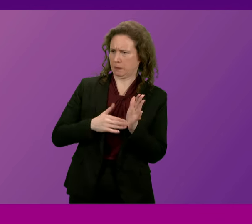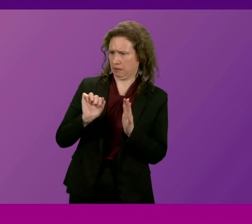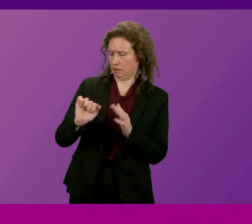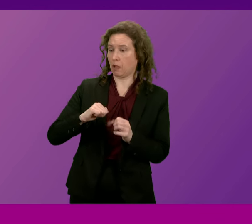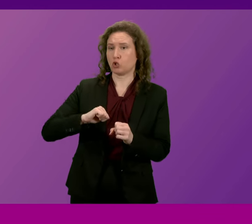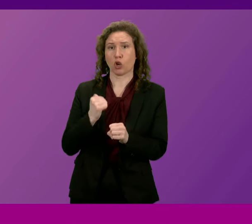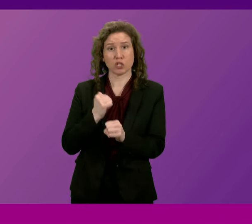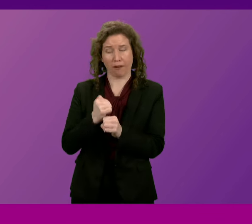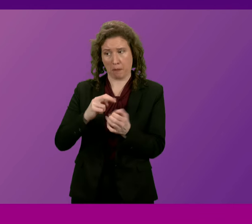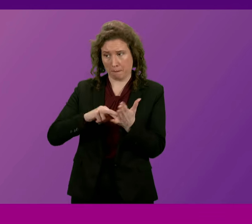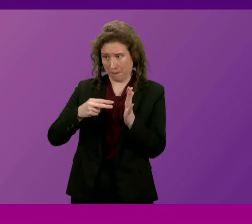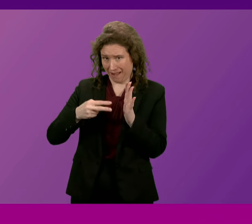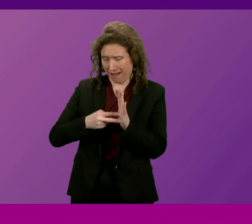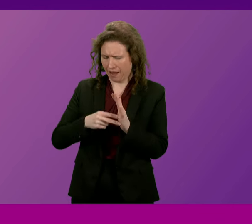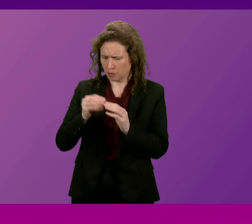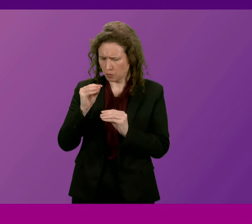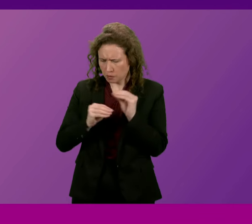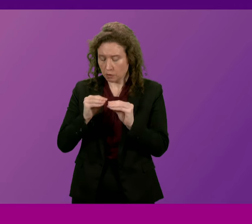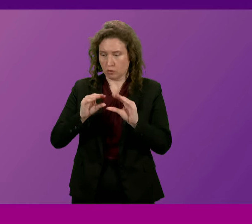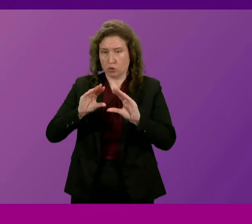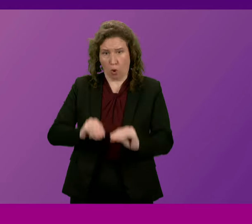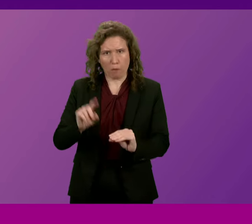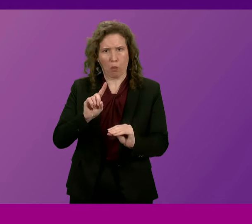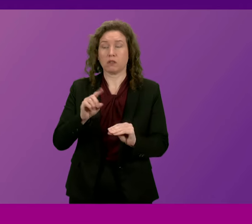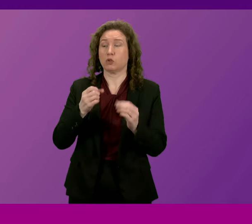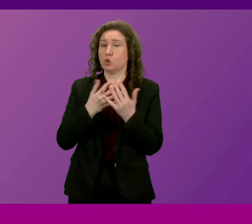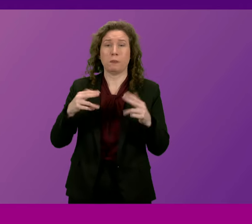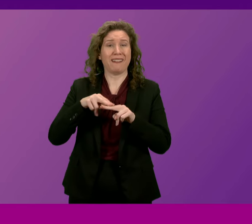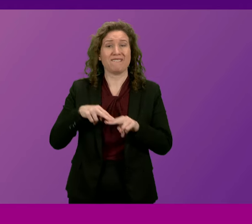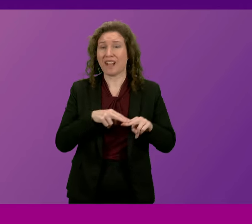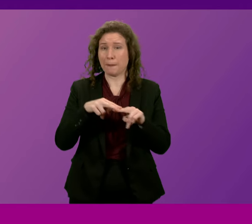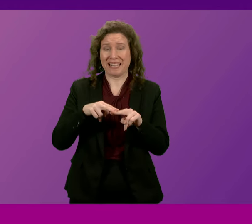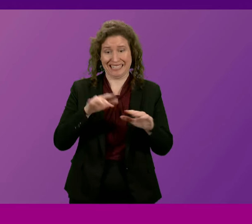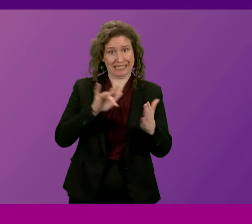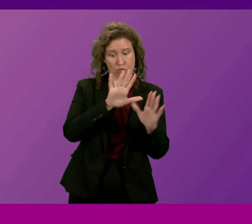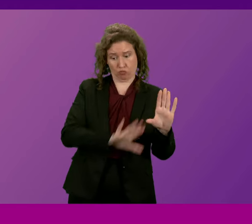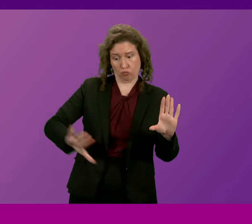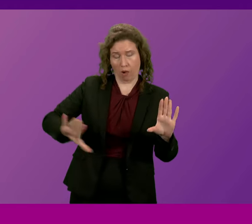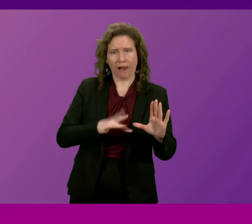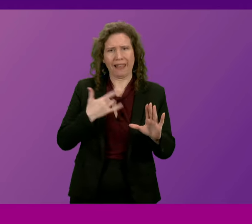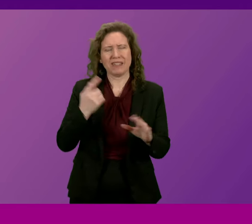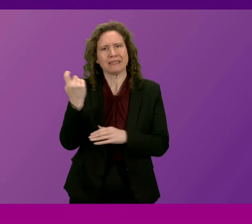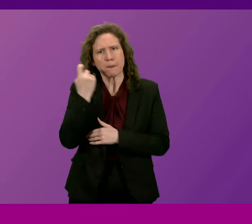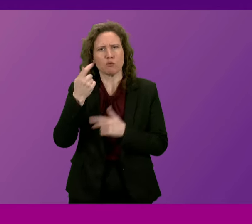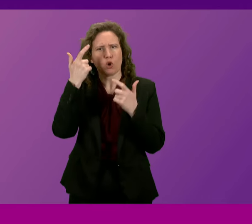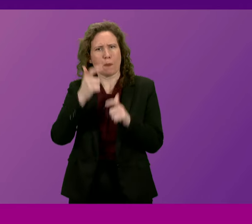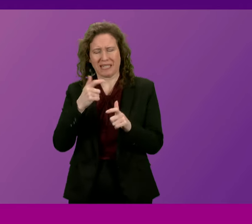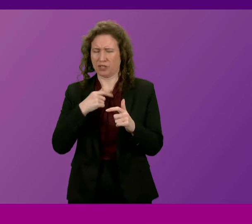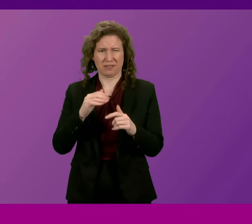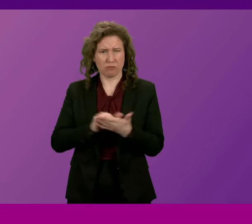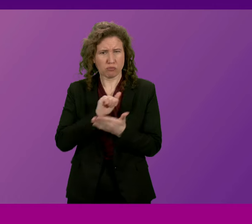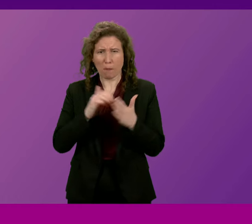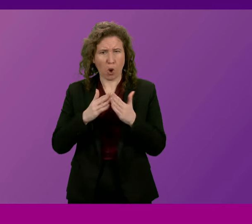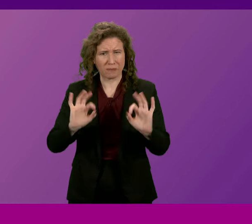has to end the reported increase in families in the Central Belt living in temporary accommodation, in light of reports, almost 2